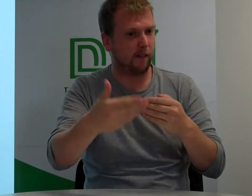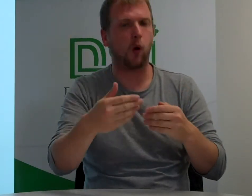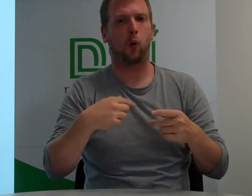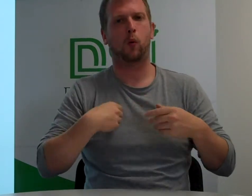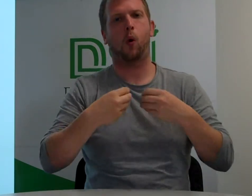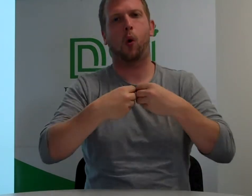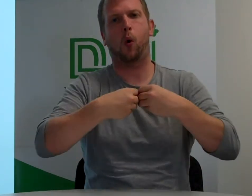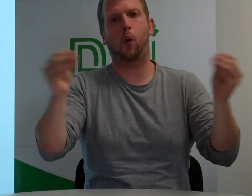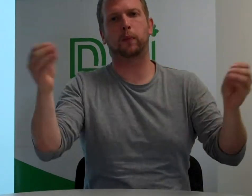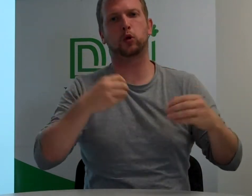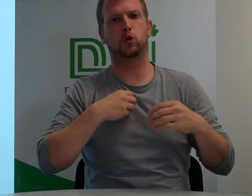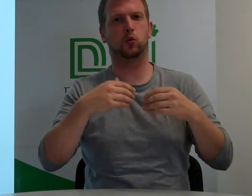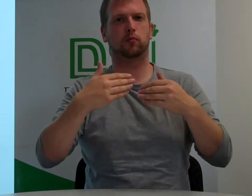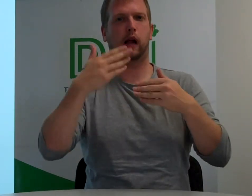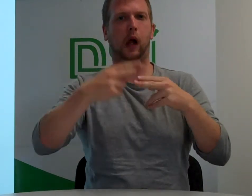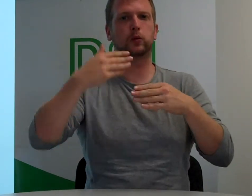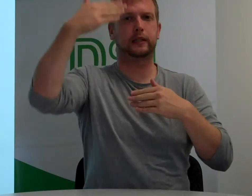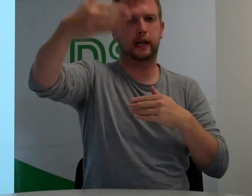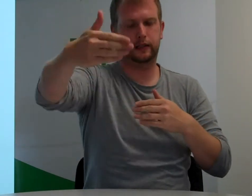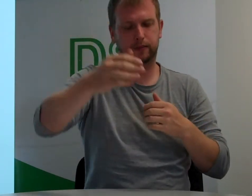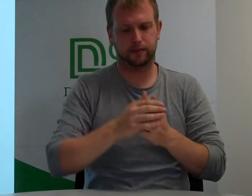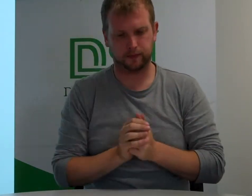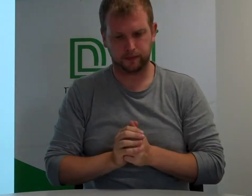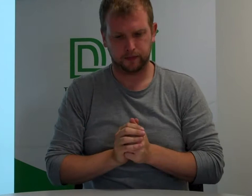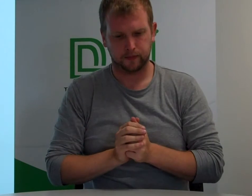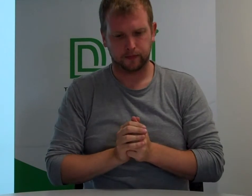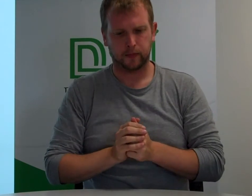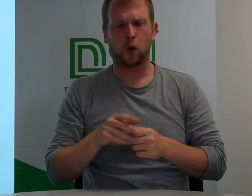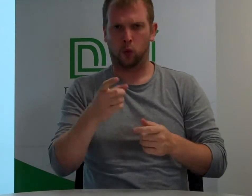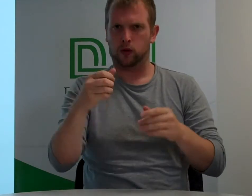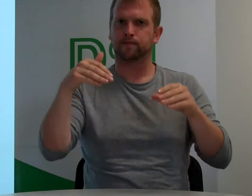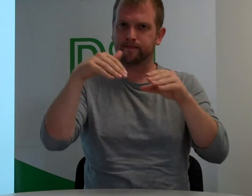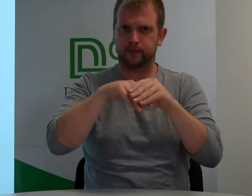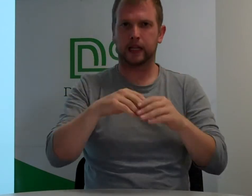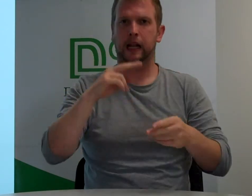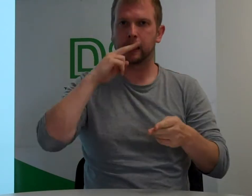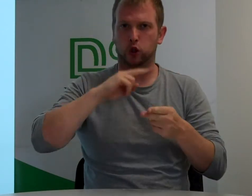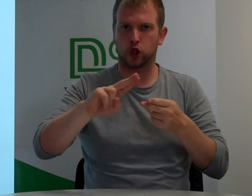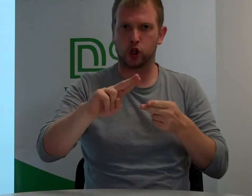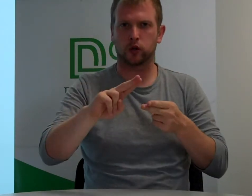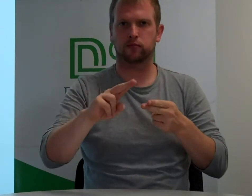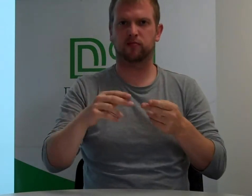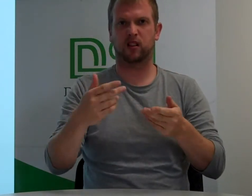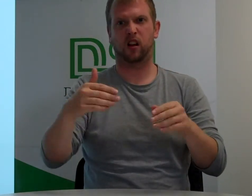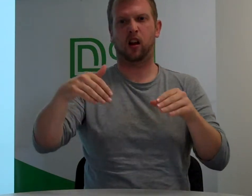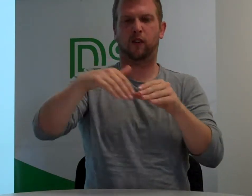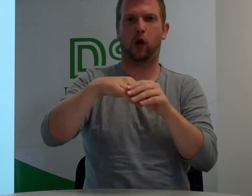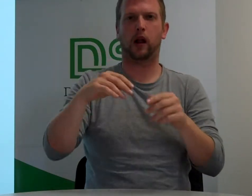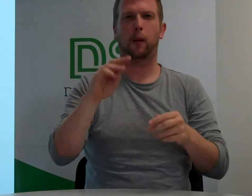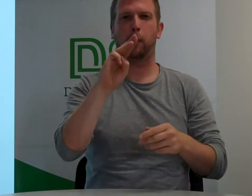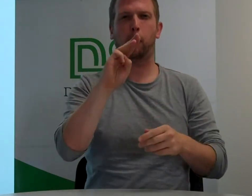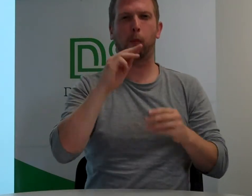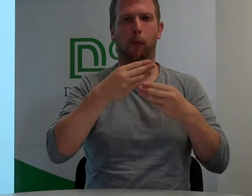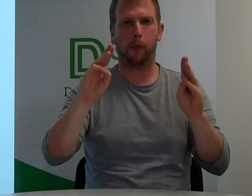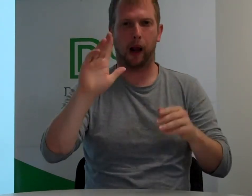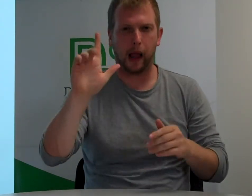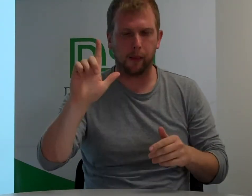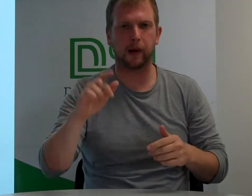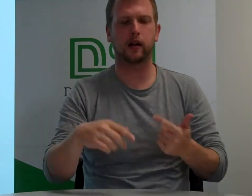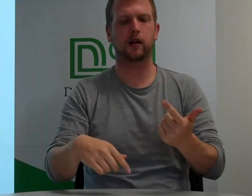is open to upsells. It ensures public life meaning